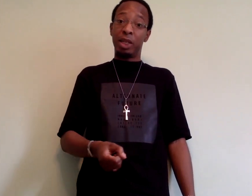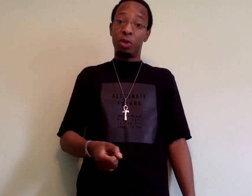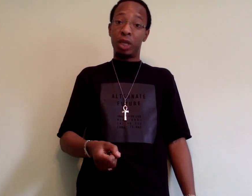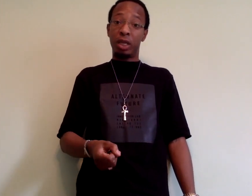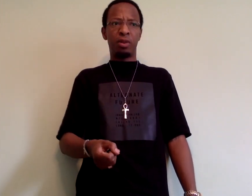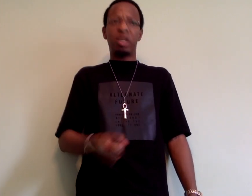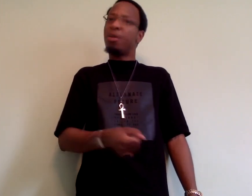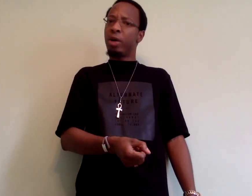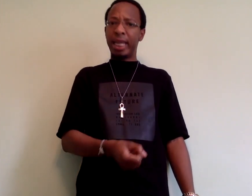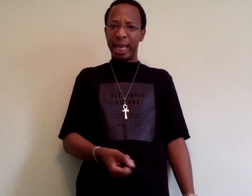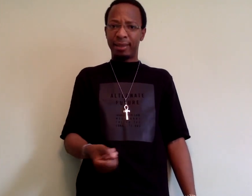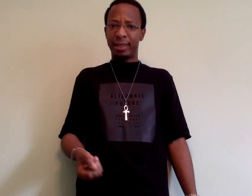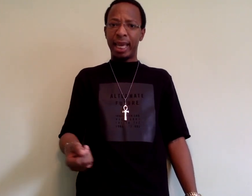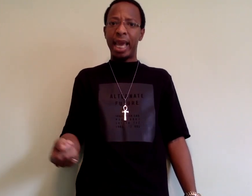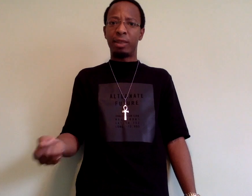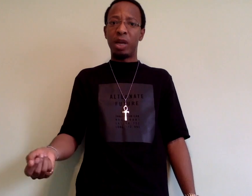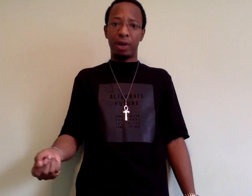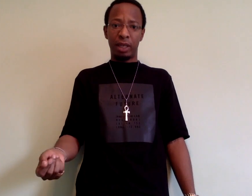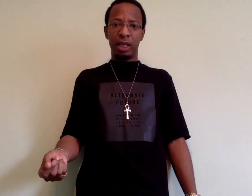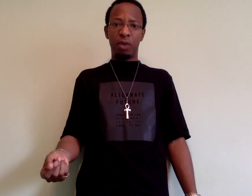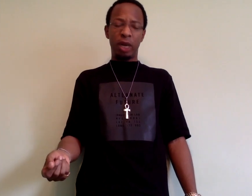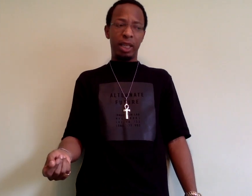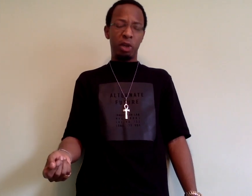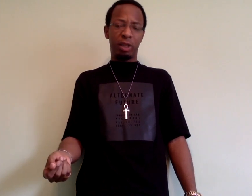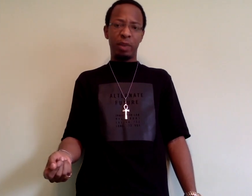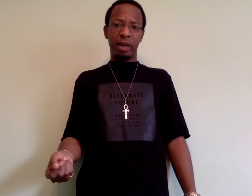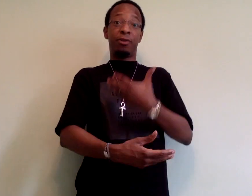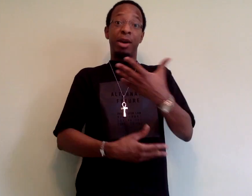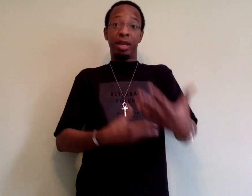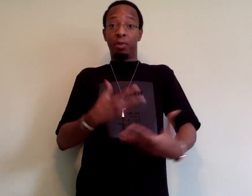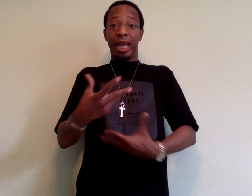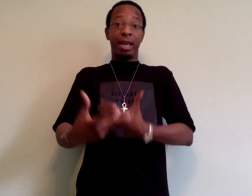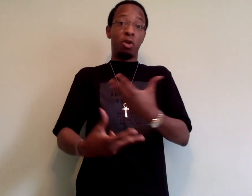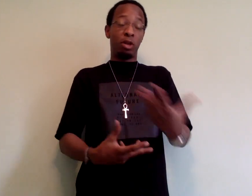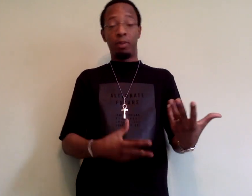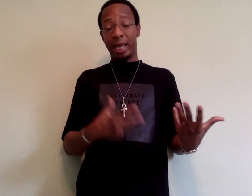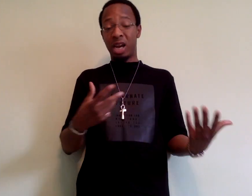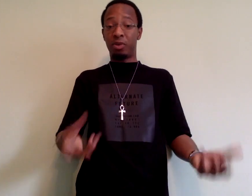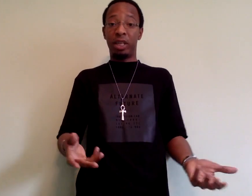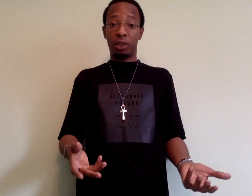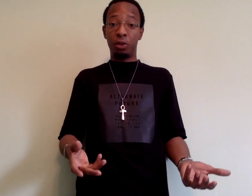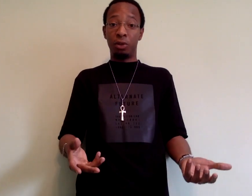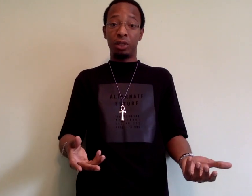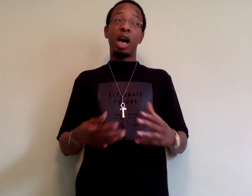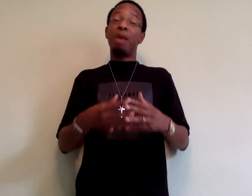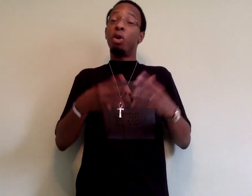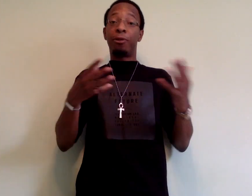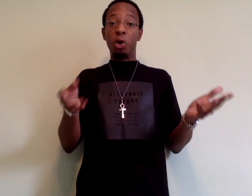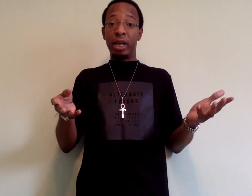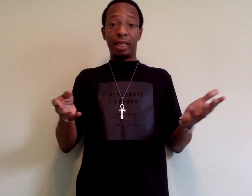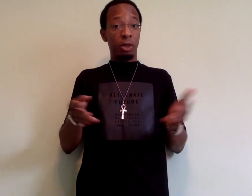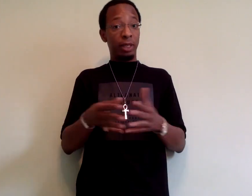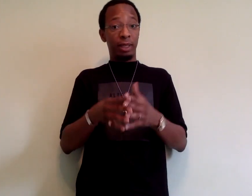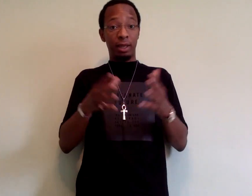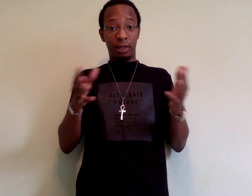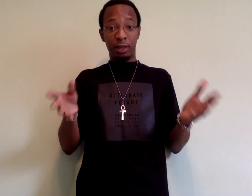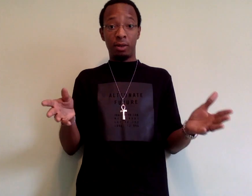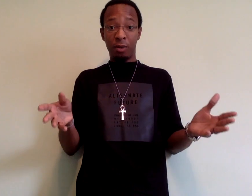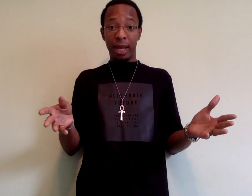I do think some of what he has to say has merit. When he talks about founding black-owned and black-operated schools, I'm all for it as long as it's done a certain way.